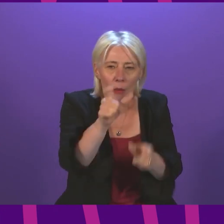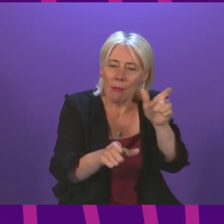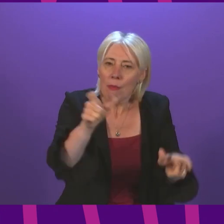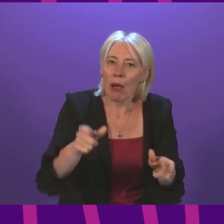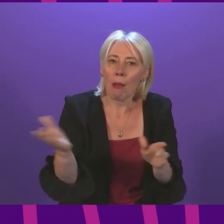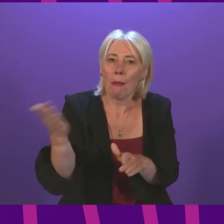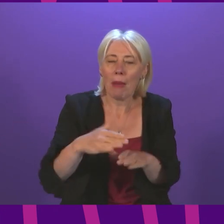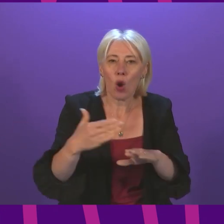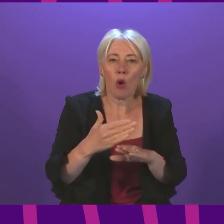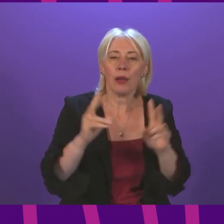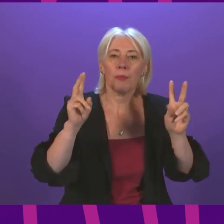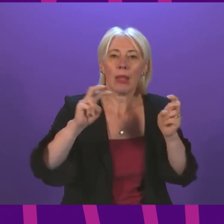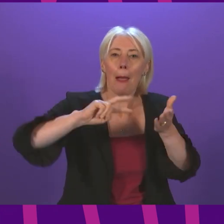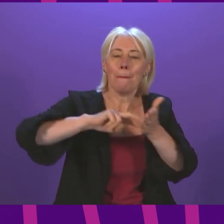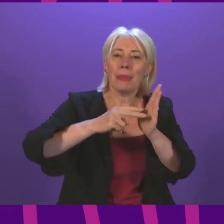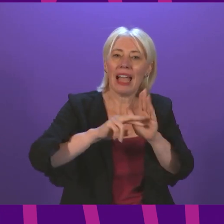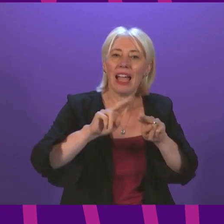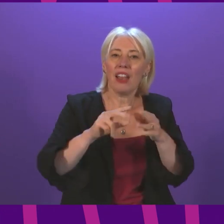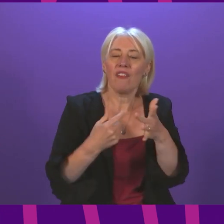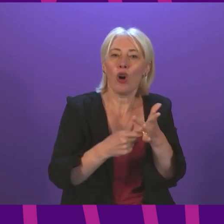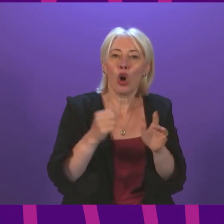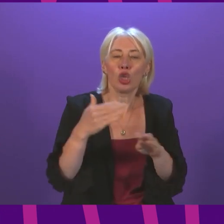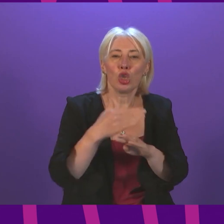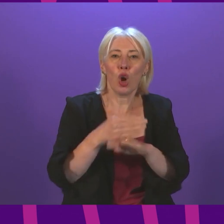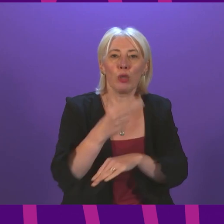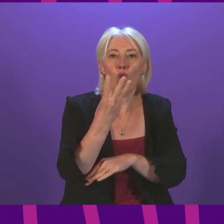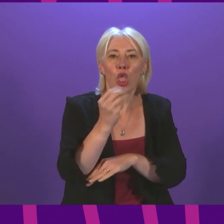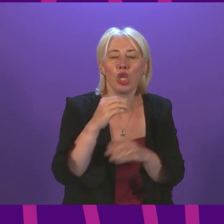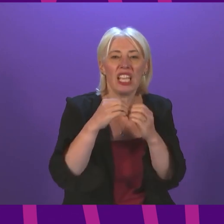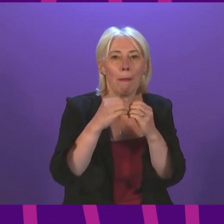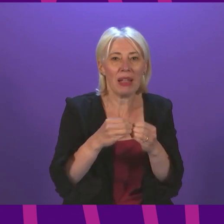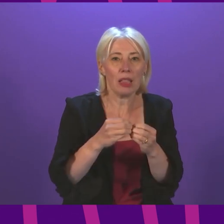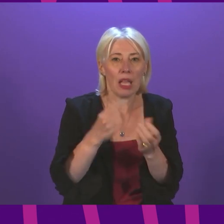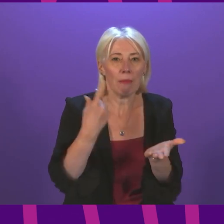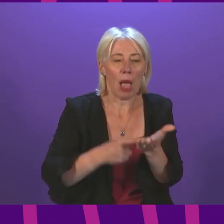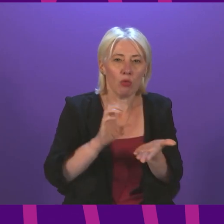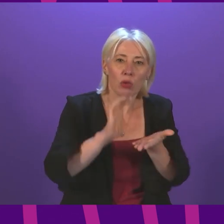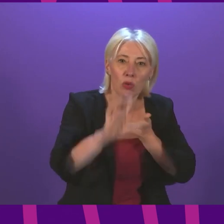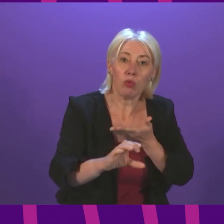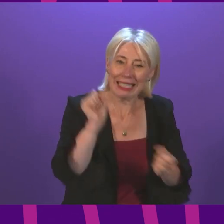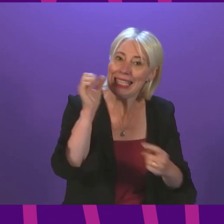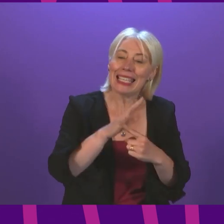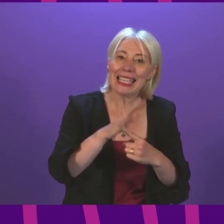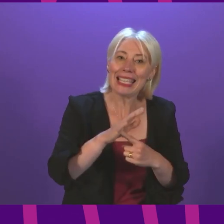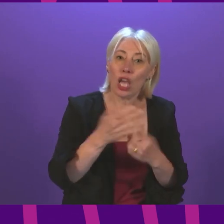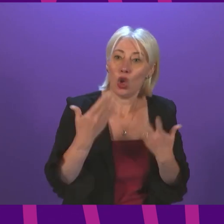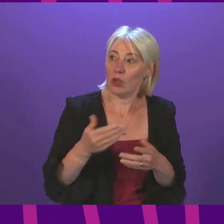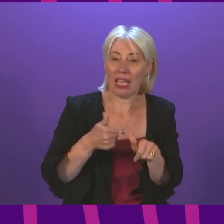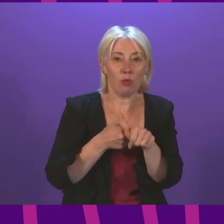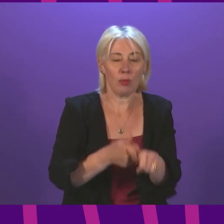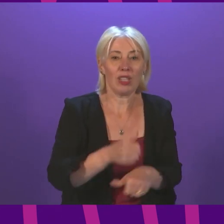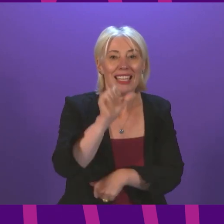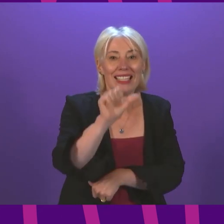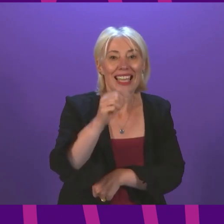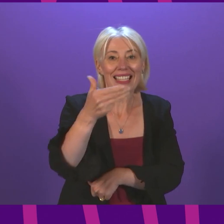outlining, a plan for jobs, a £30 billion plan for jobs is absolutely key to that. To date, that has already helped support over 69